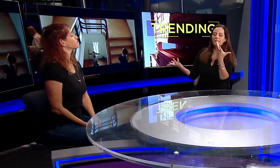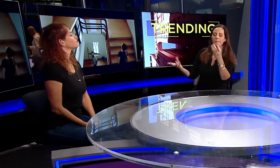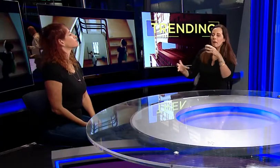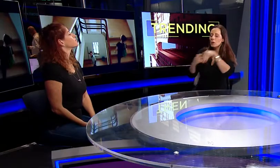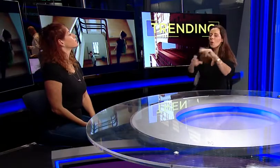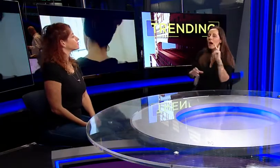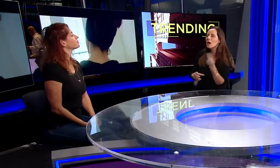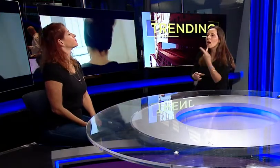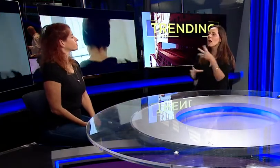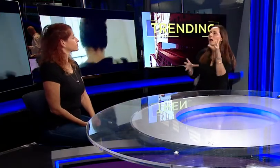disabilities?